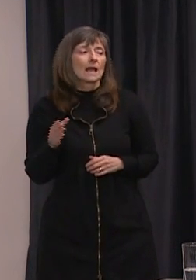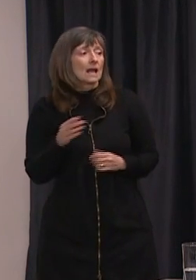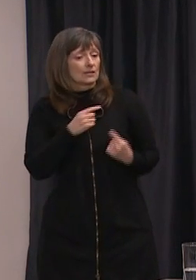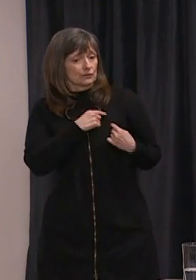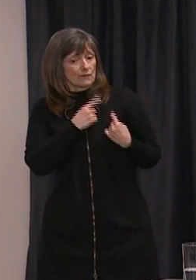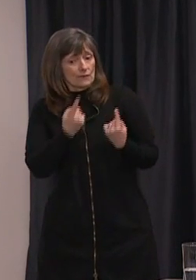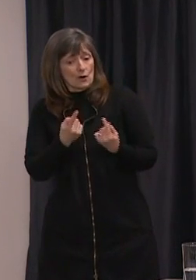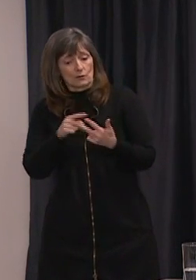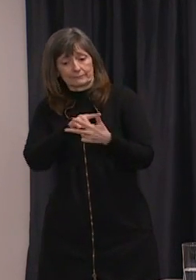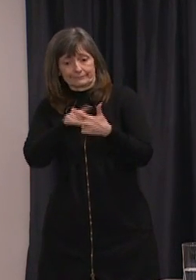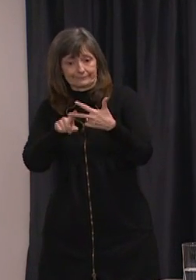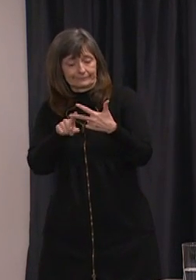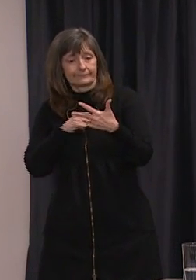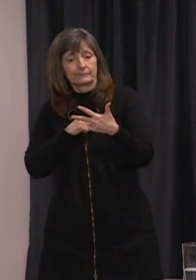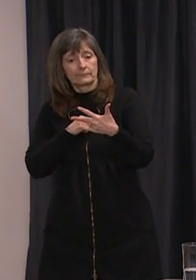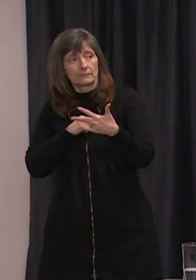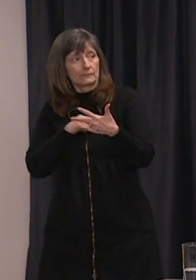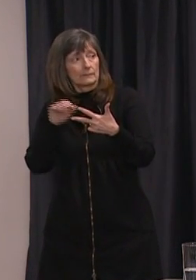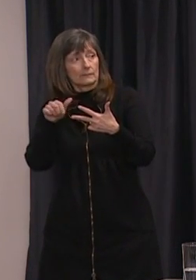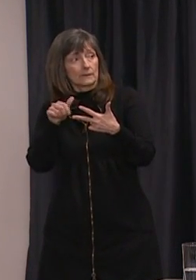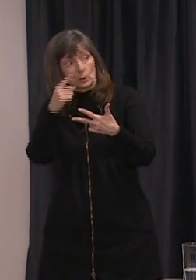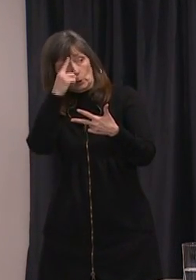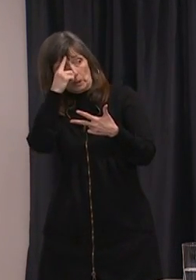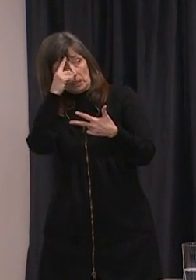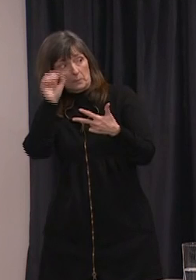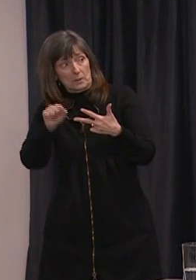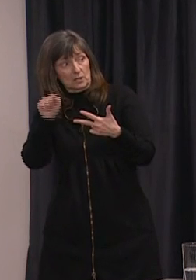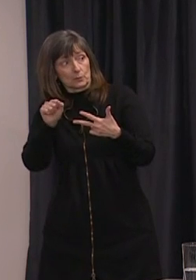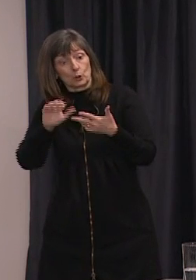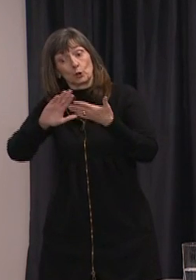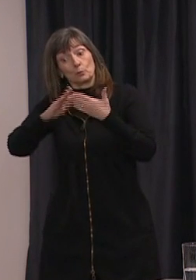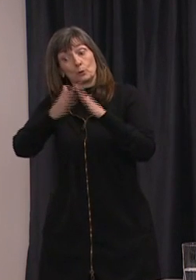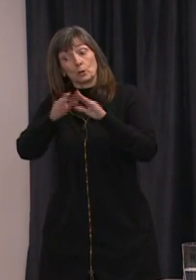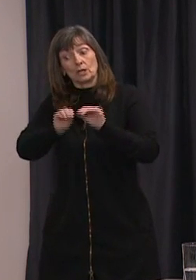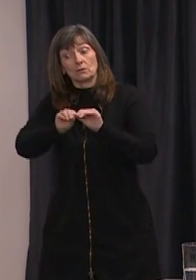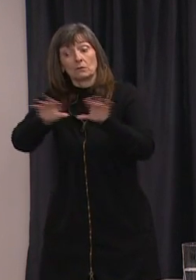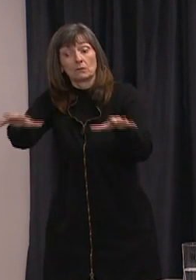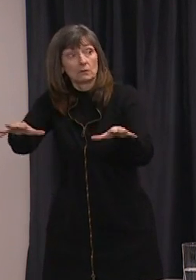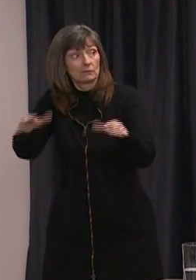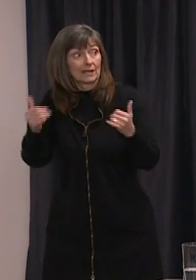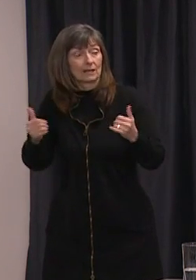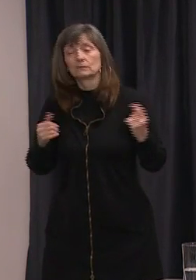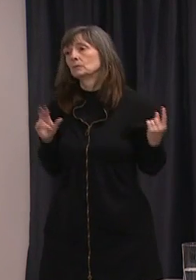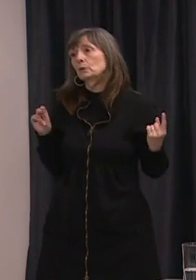far is there any evidence of community spread within this province right now? None at this time.